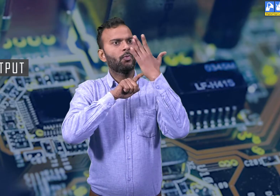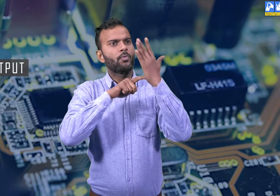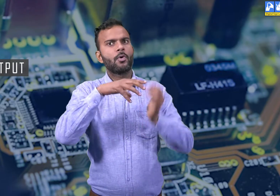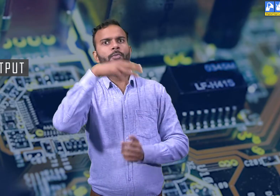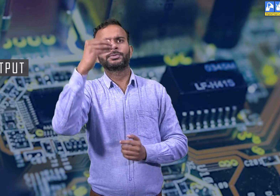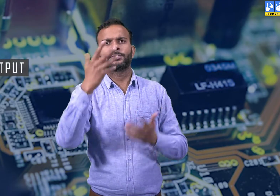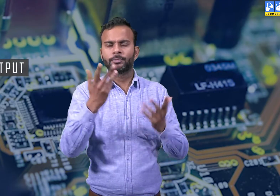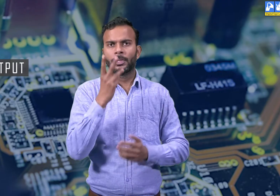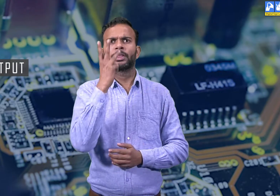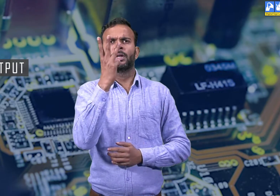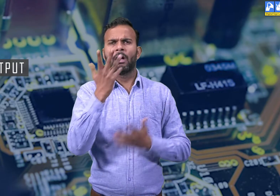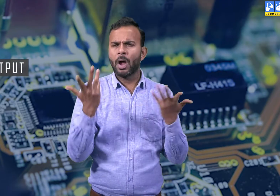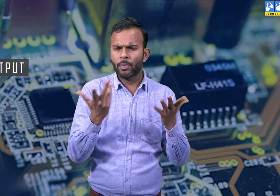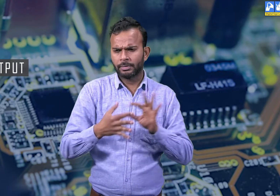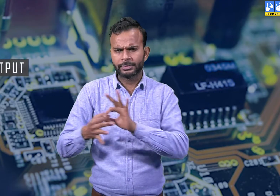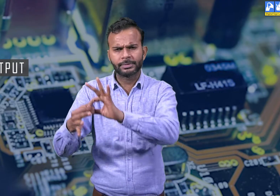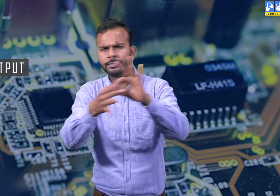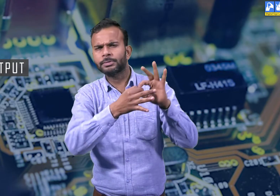Let me explain these terms.